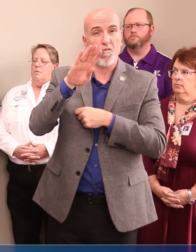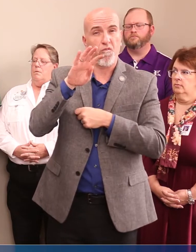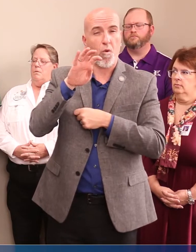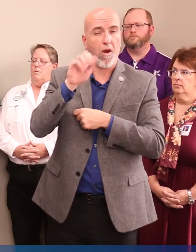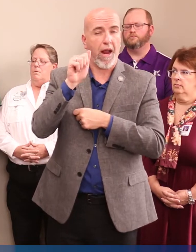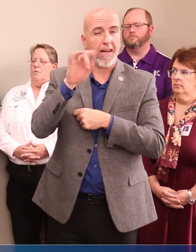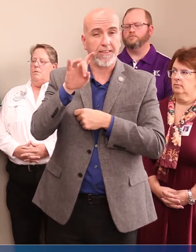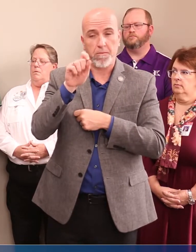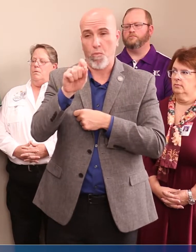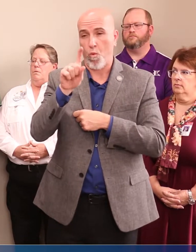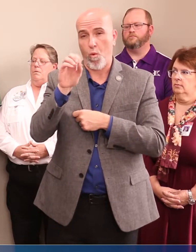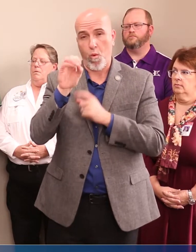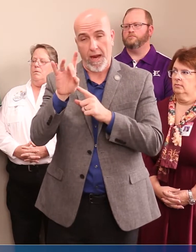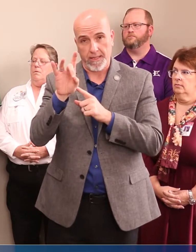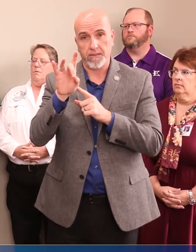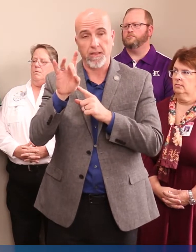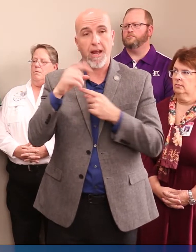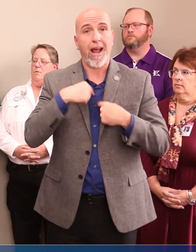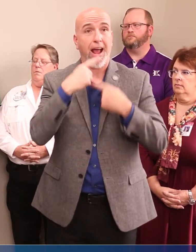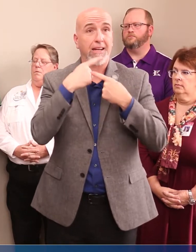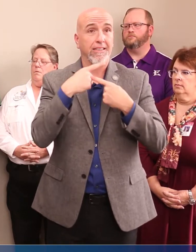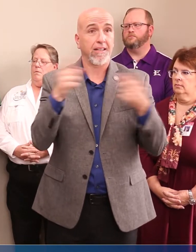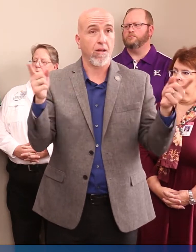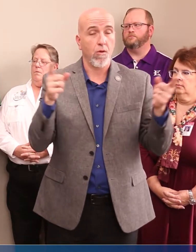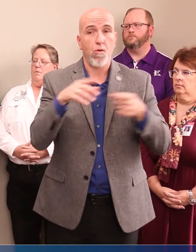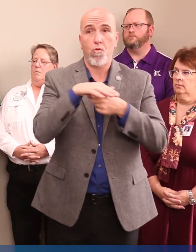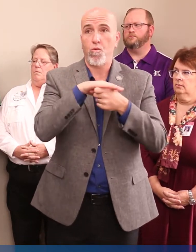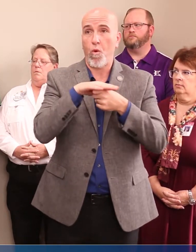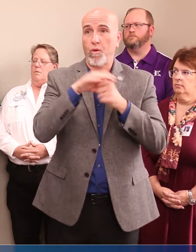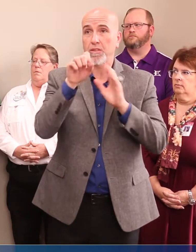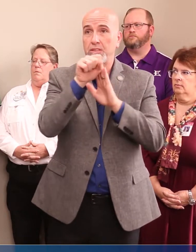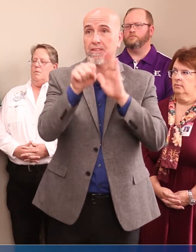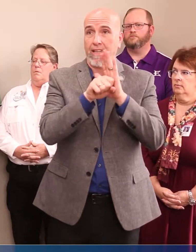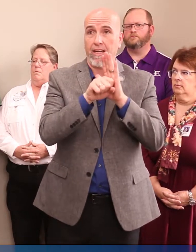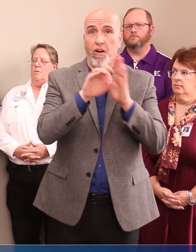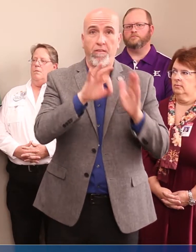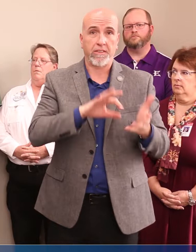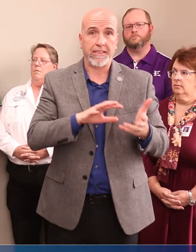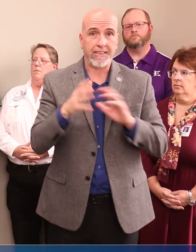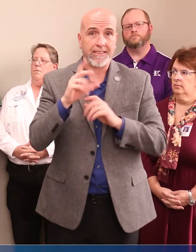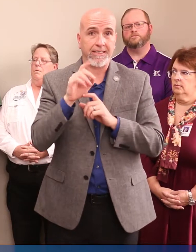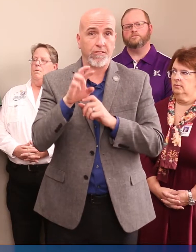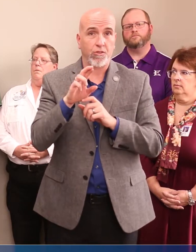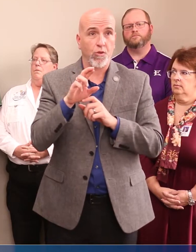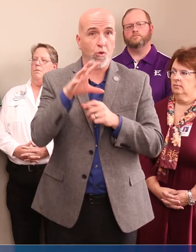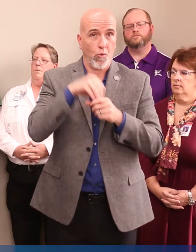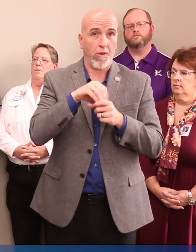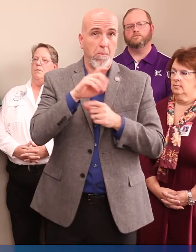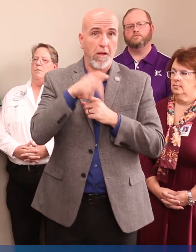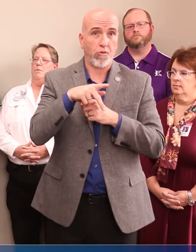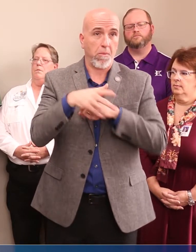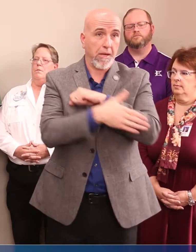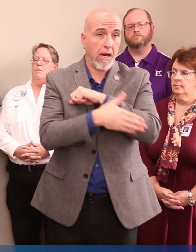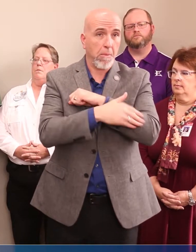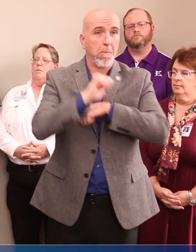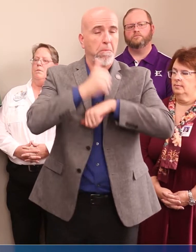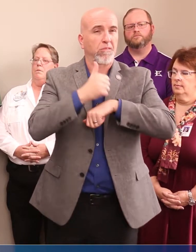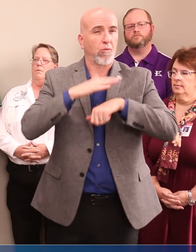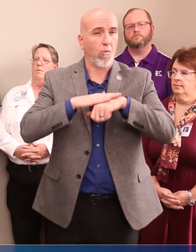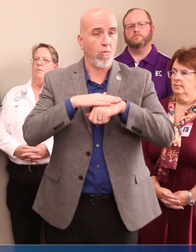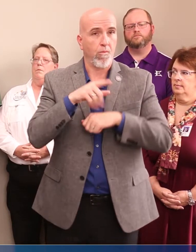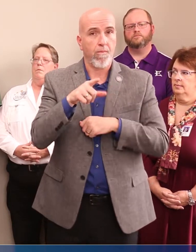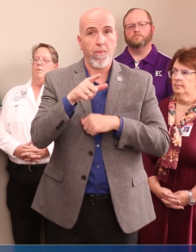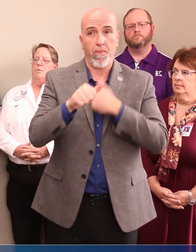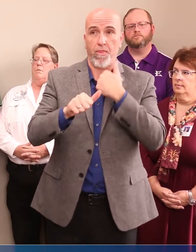.108, I declare a local state of disaster within Bastrop County based on the